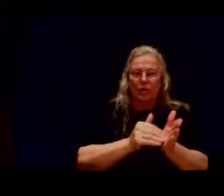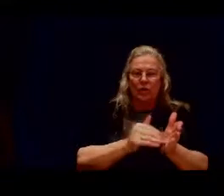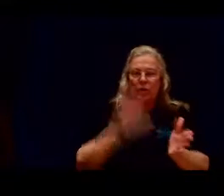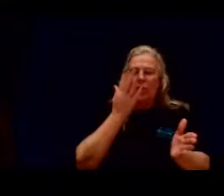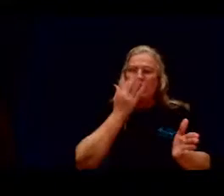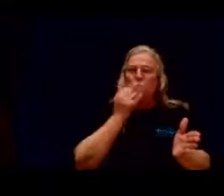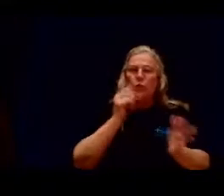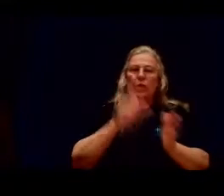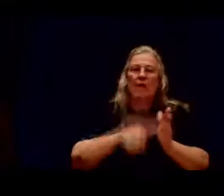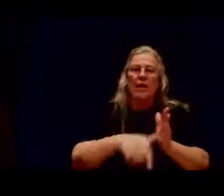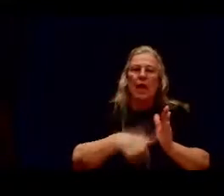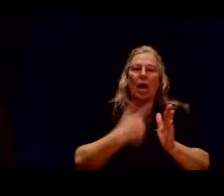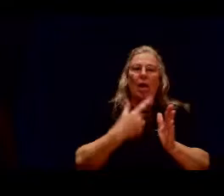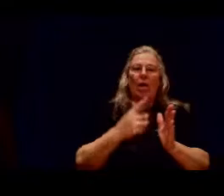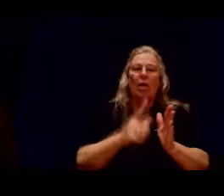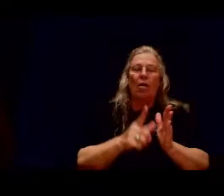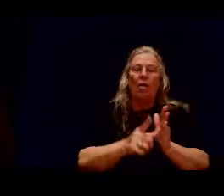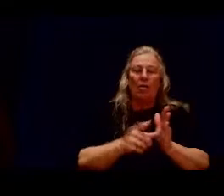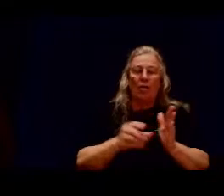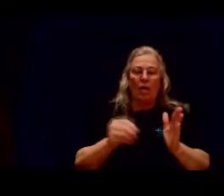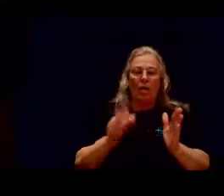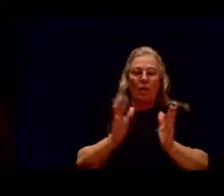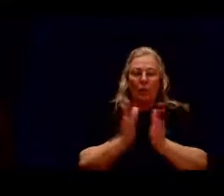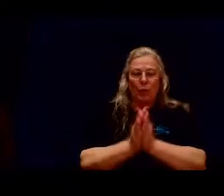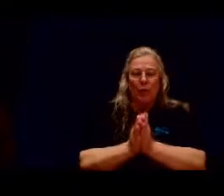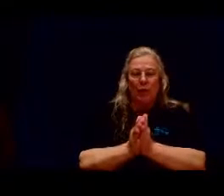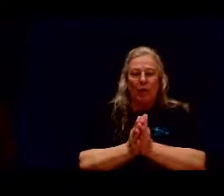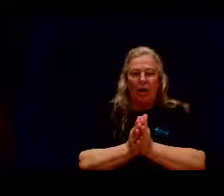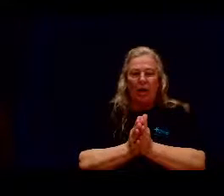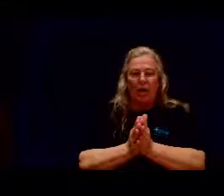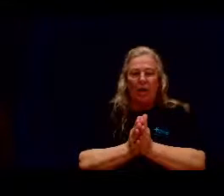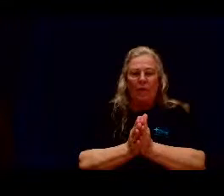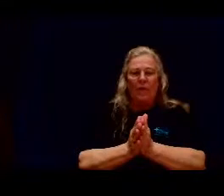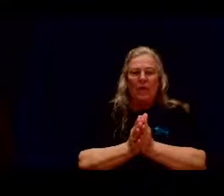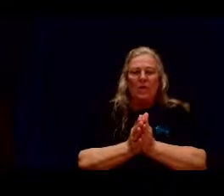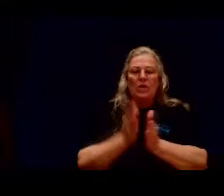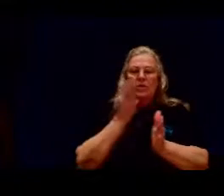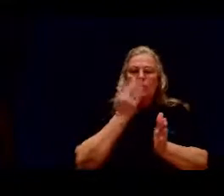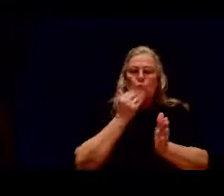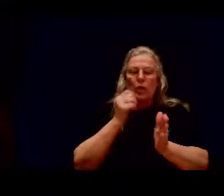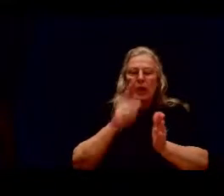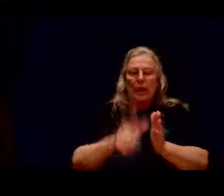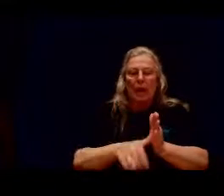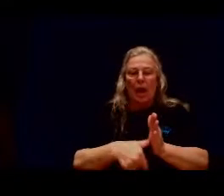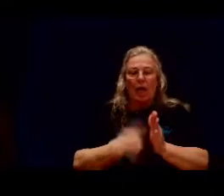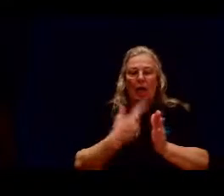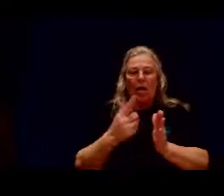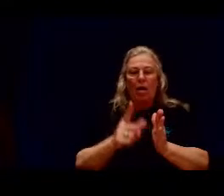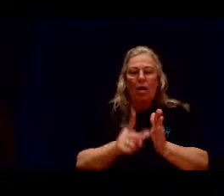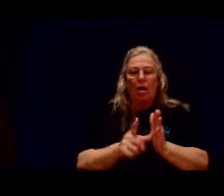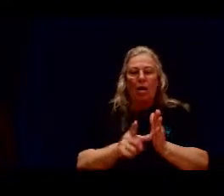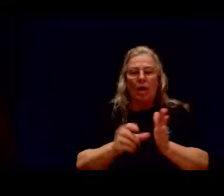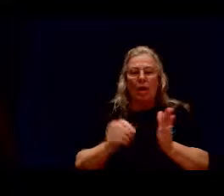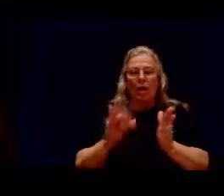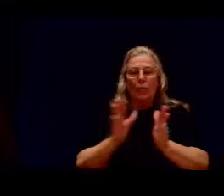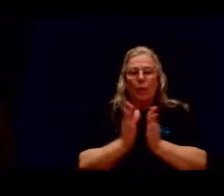sweet hour of prayer sweet hour of